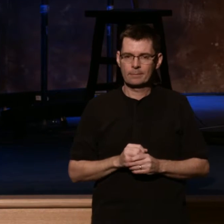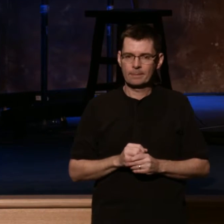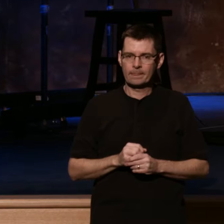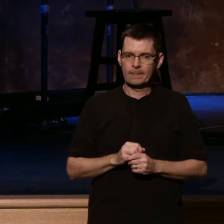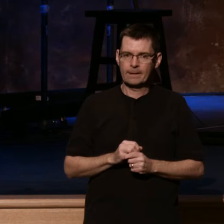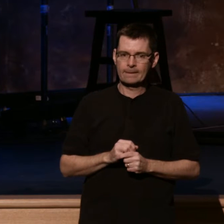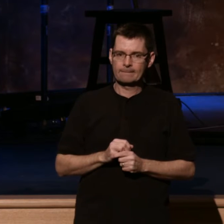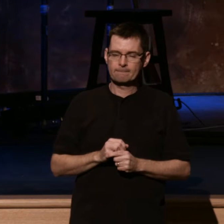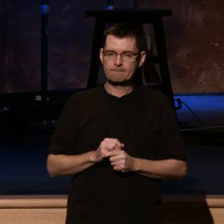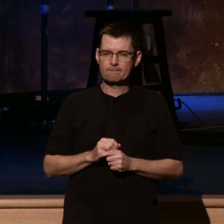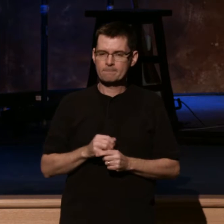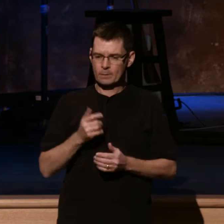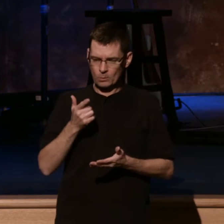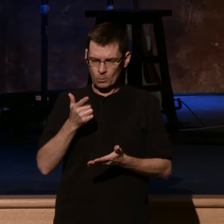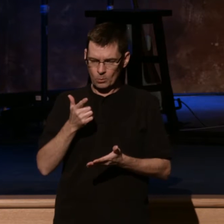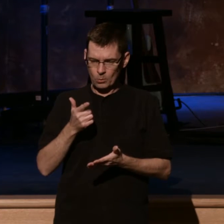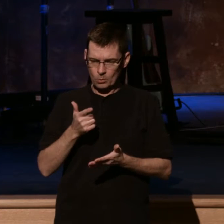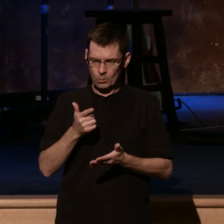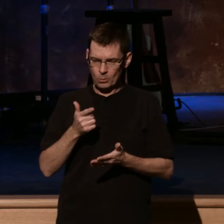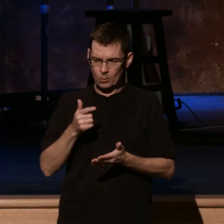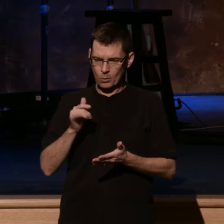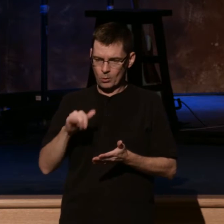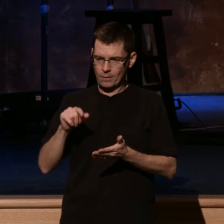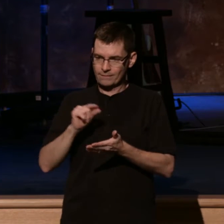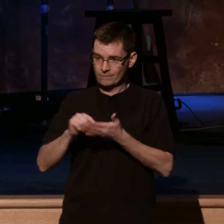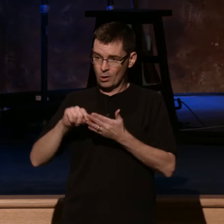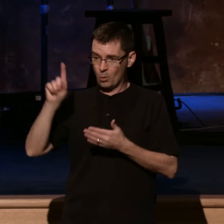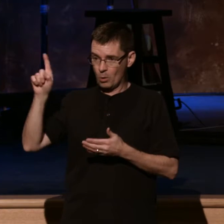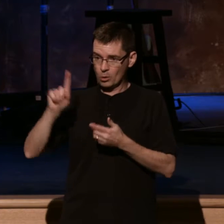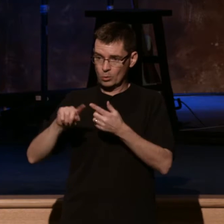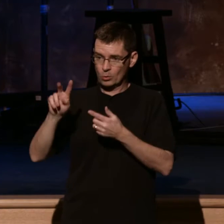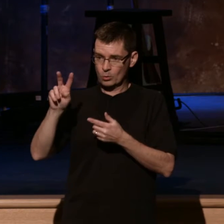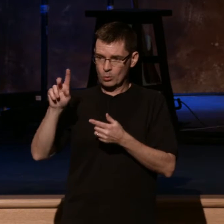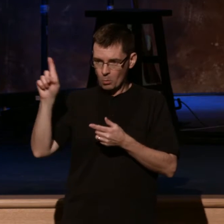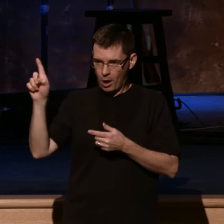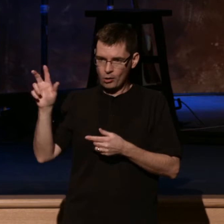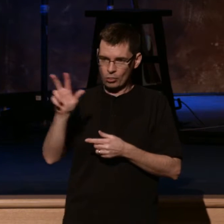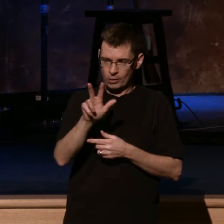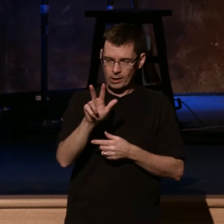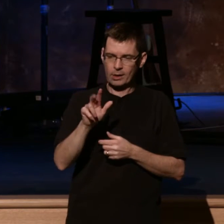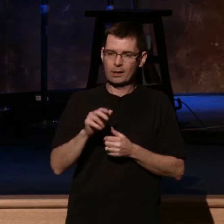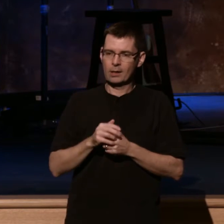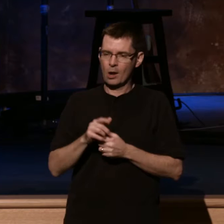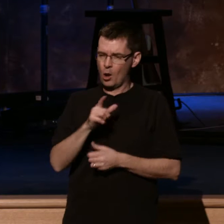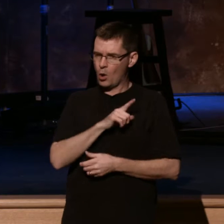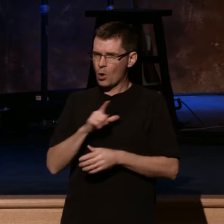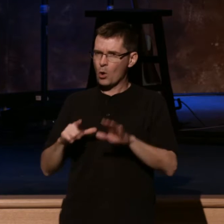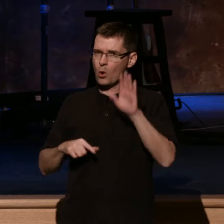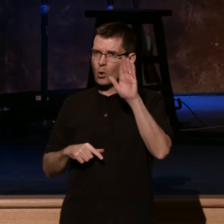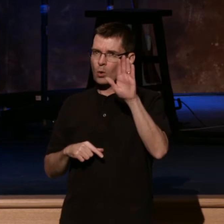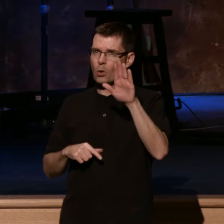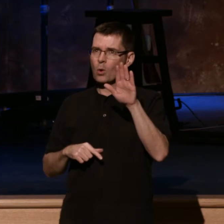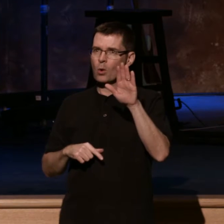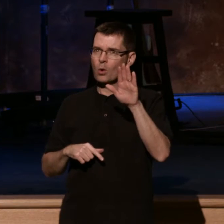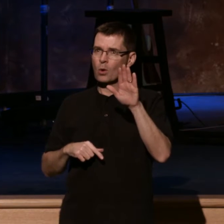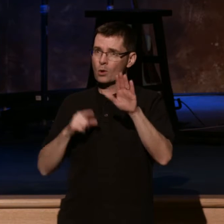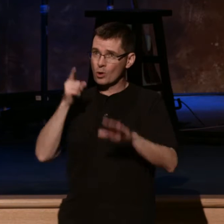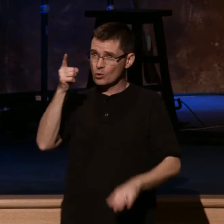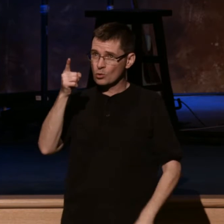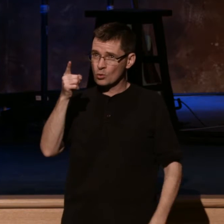what really is being said. Pick up with me in verses 1, 2, and 3. They're all past tense. And she'll notice it says, Lord, were you not favorable to your